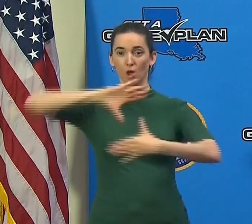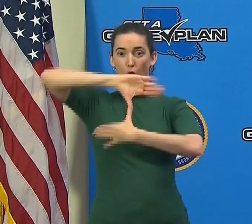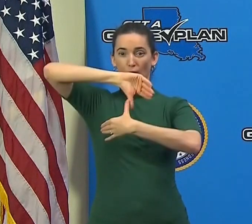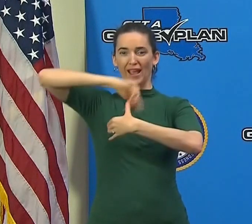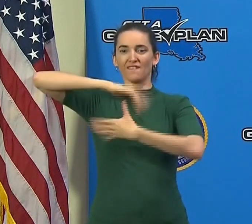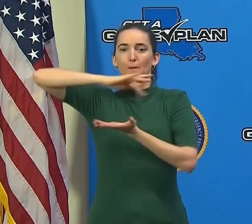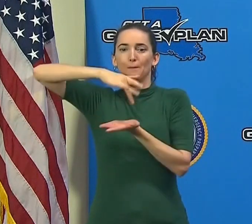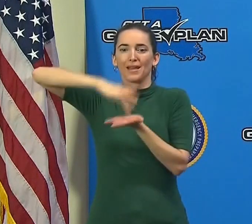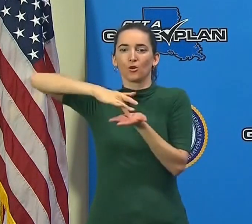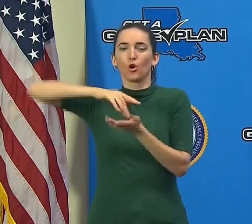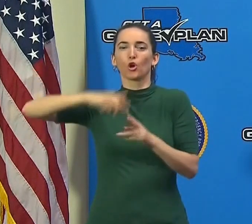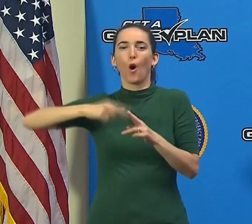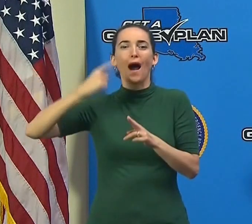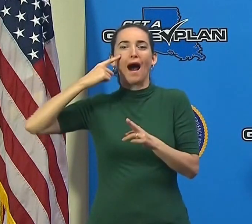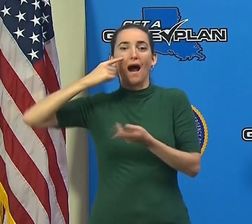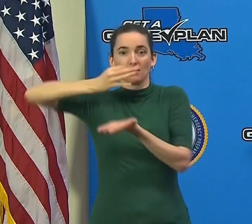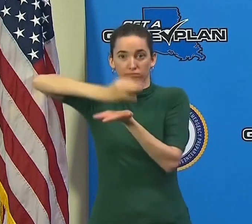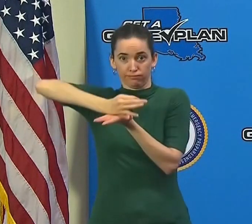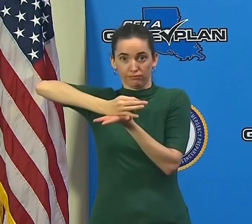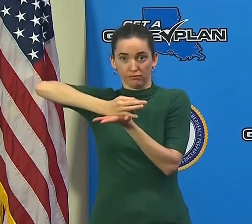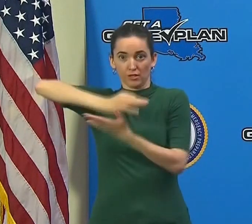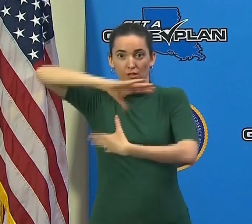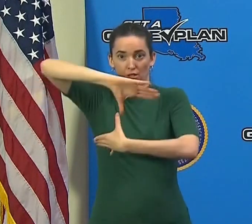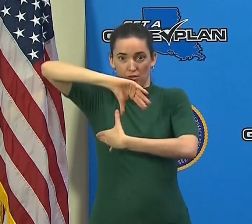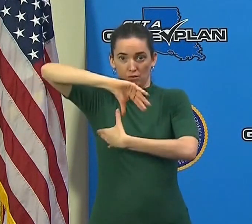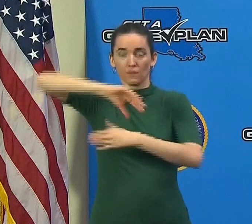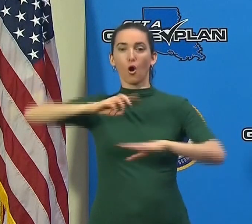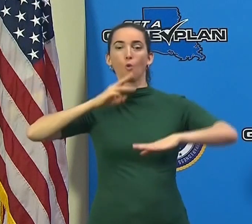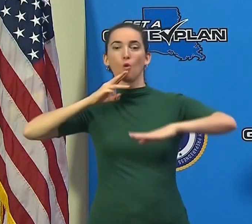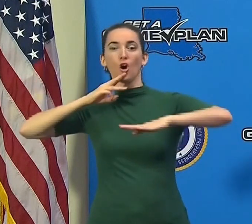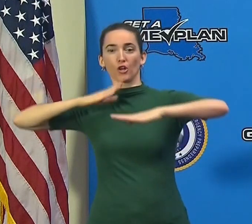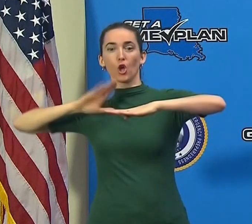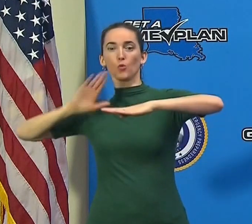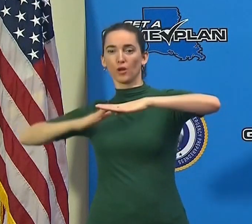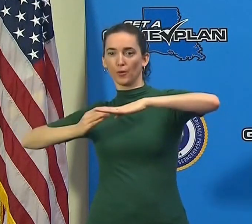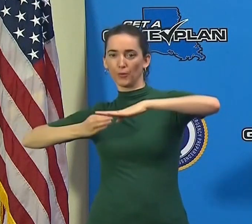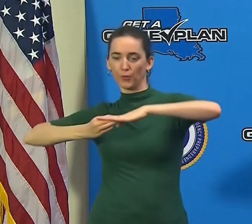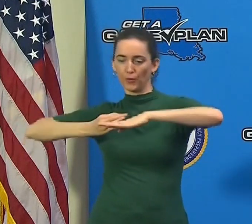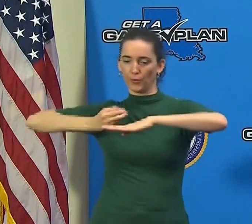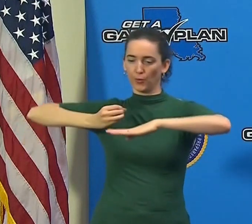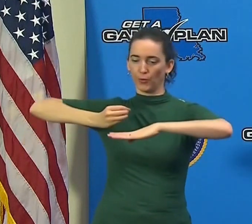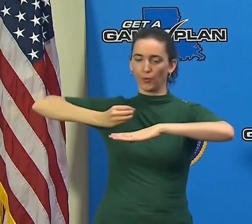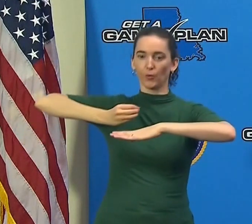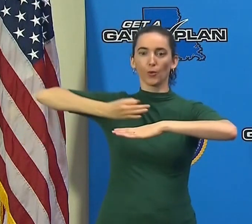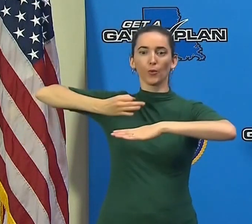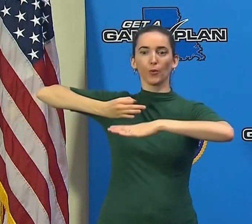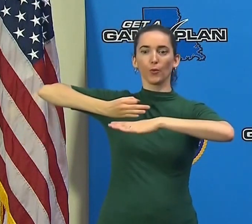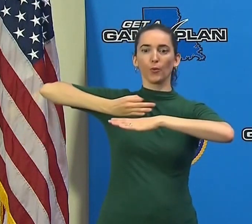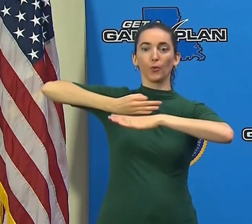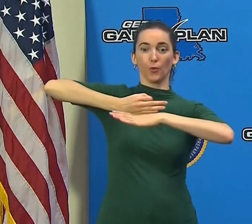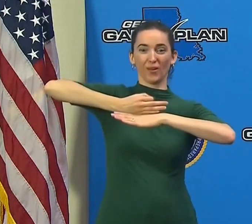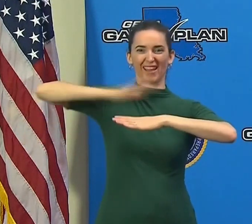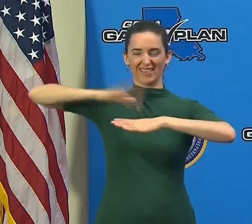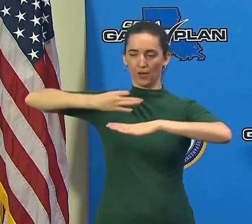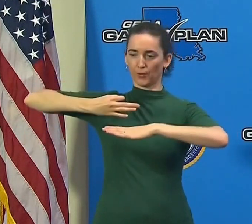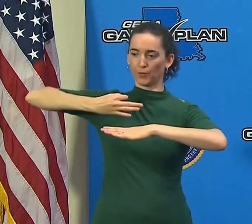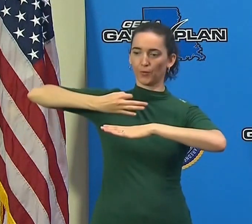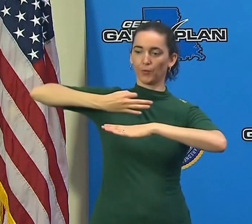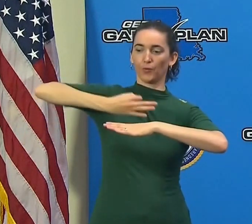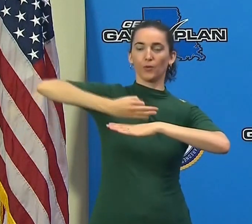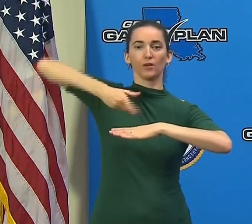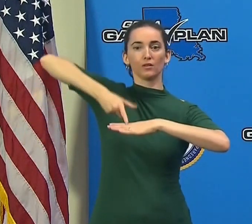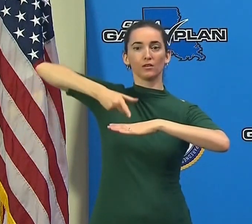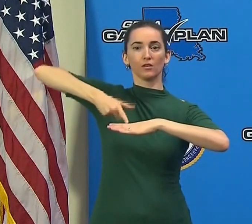will cross from the gulf onto land. At that point in time about half of the storm